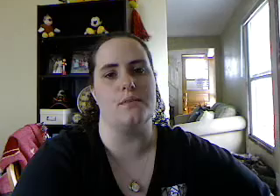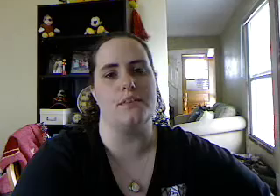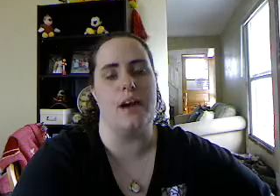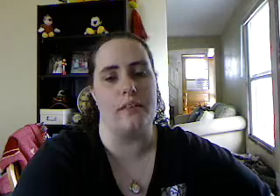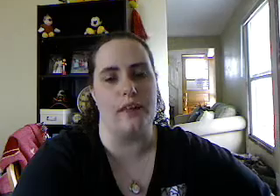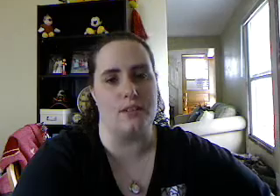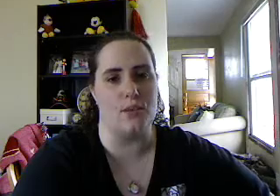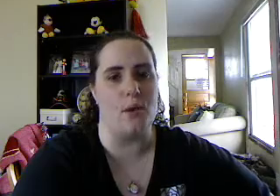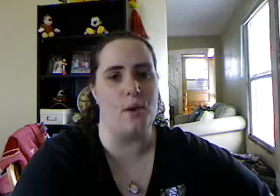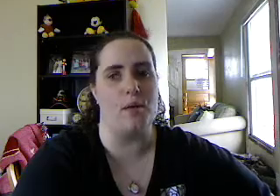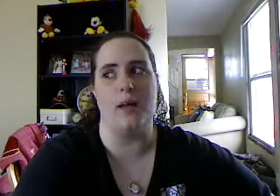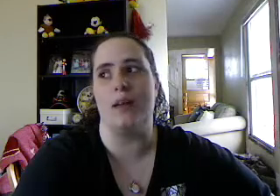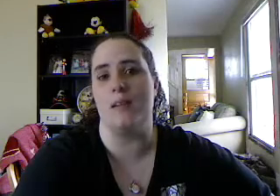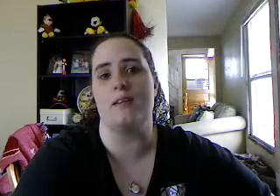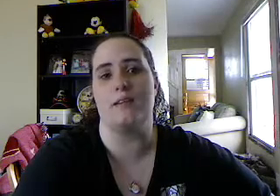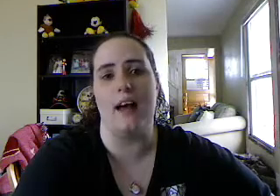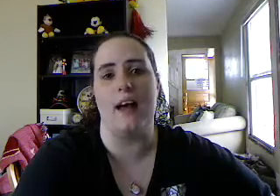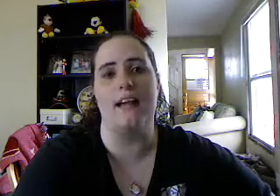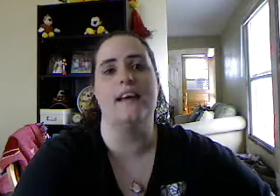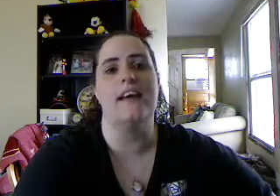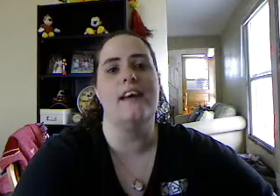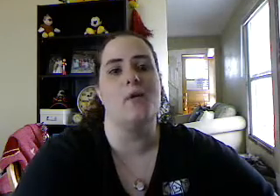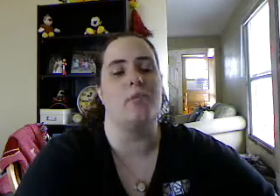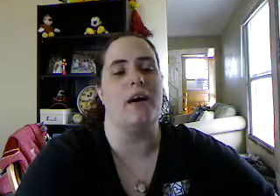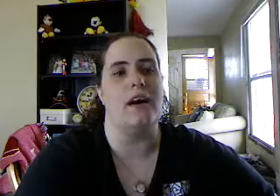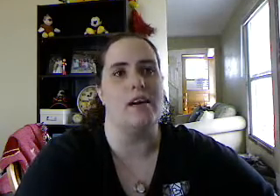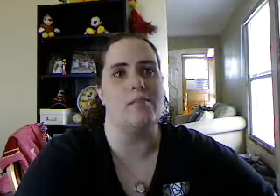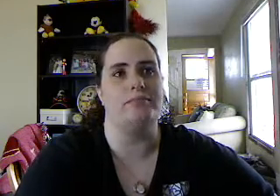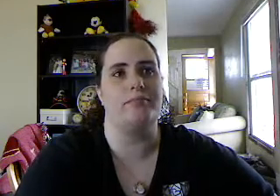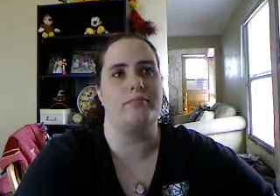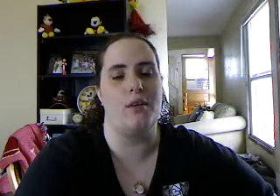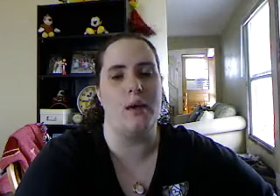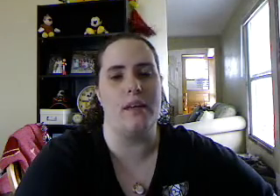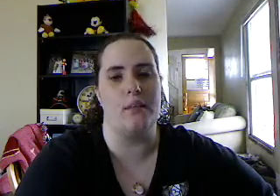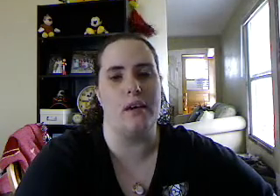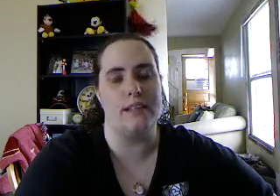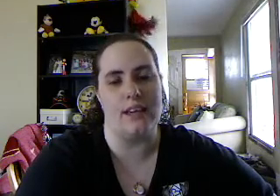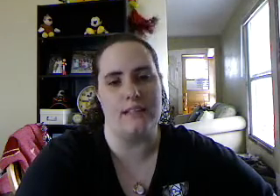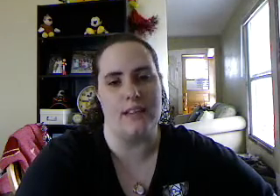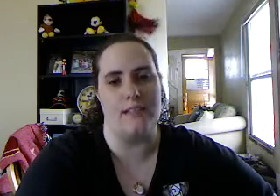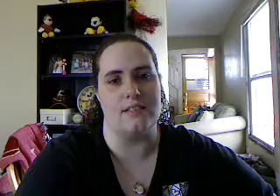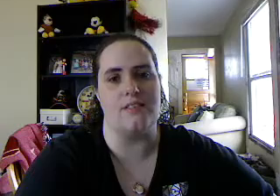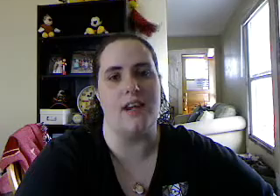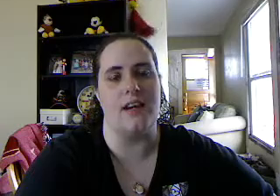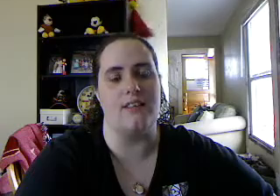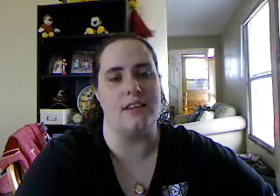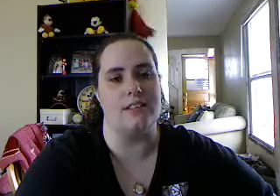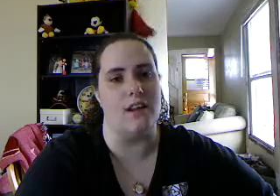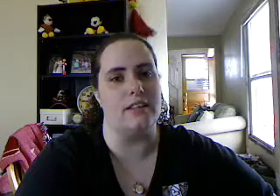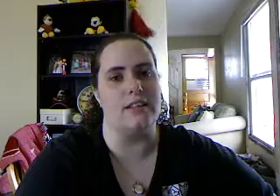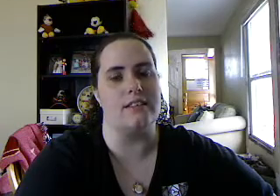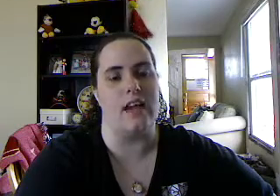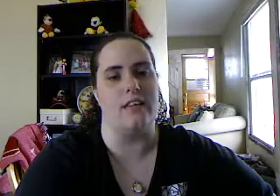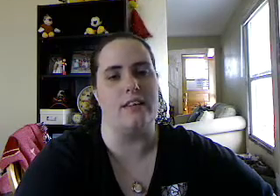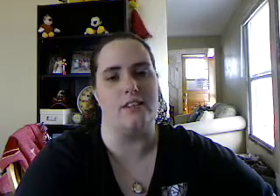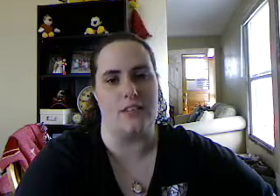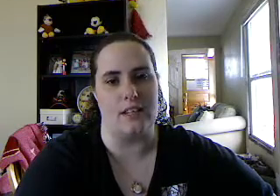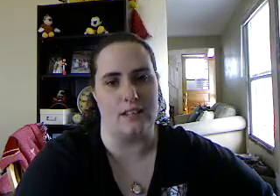sound like it's horrible. I mean, it's bad. But what it tastes like is it's very, very salty. It's kind of like you're drinking